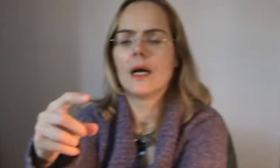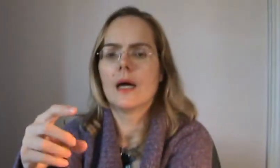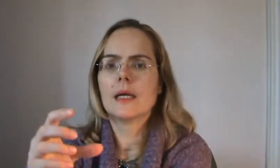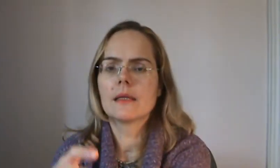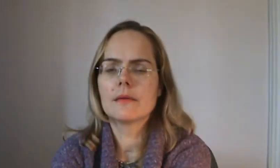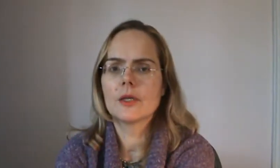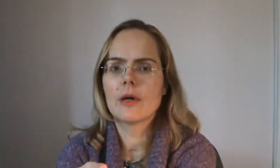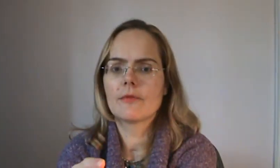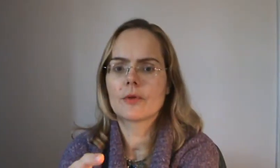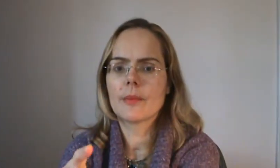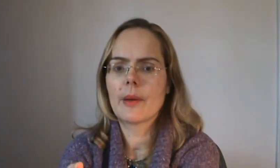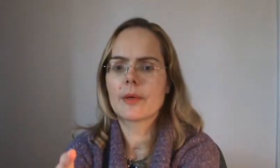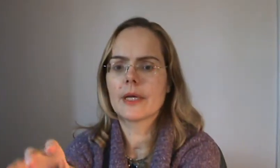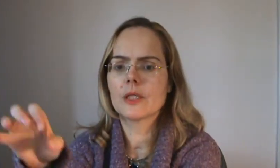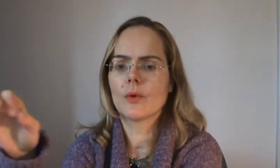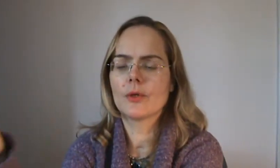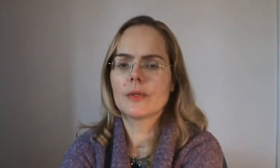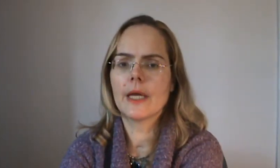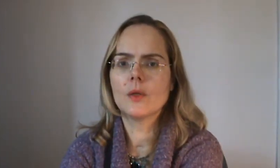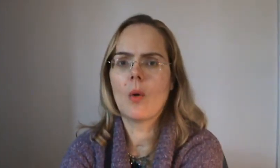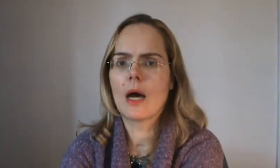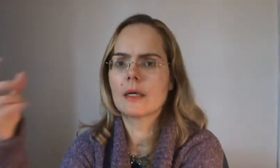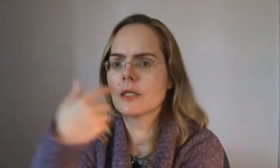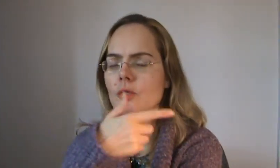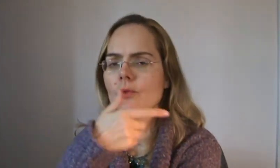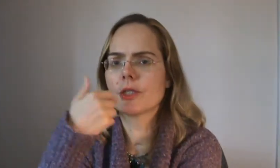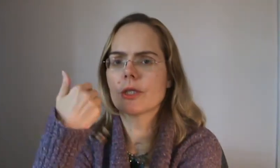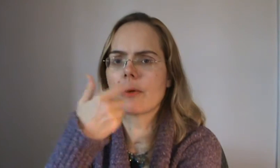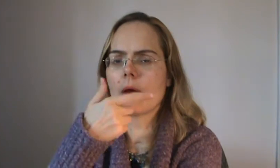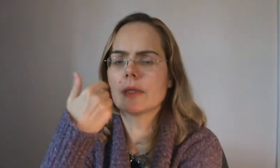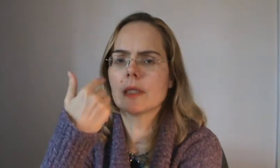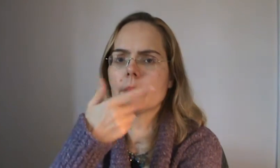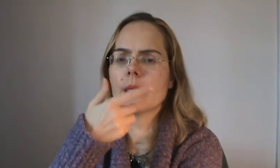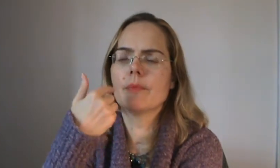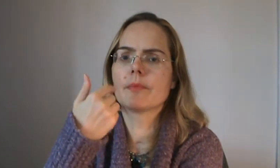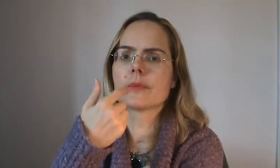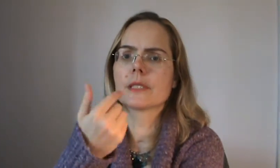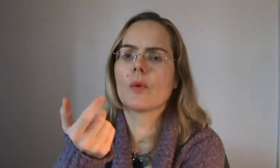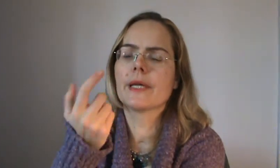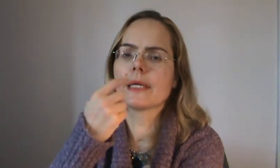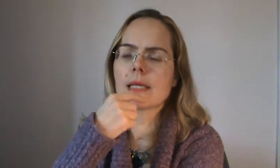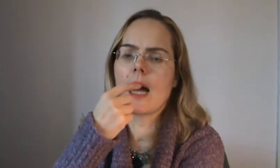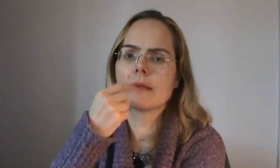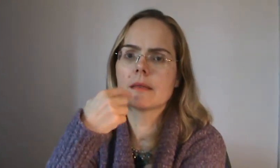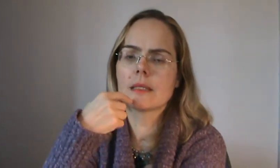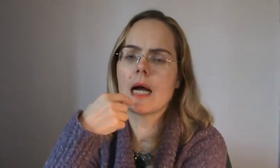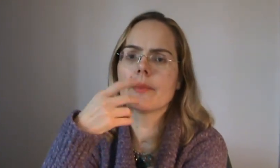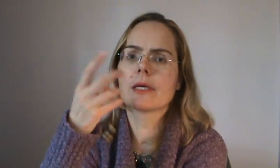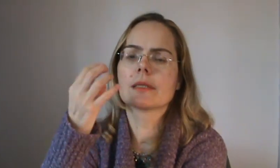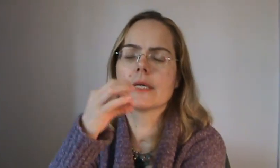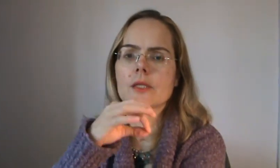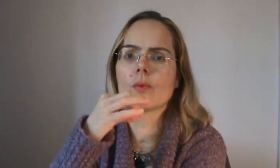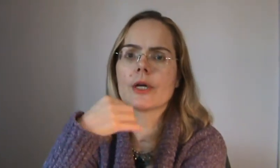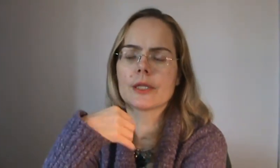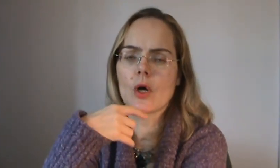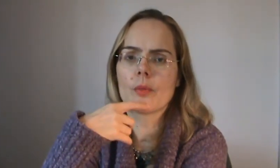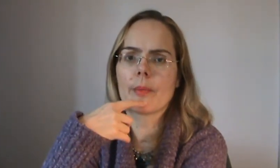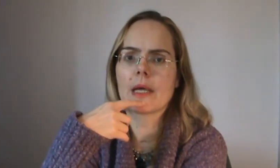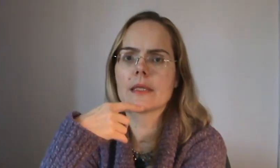Another thing you have to remember is when you take the water, swish it around a little bit so it gets under the tongue because that's where the homeopathies